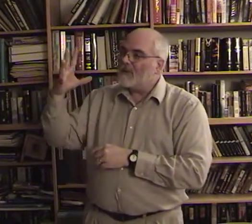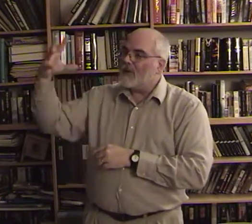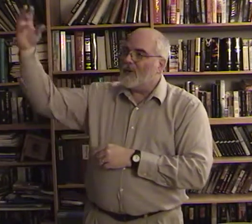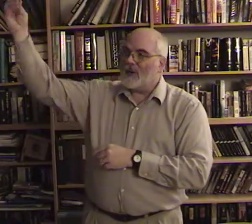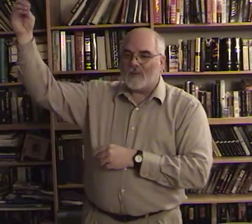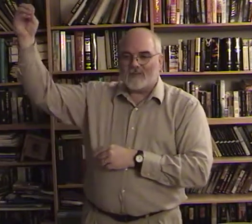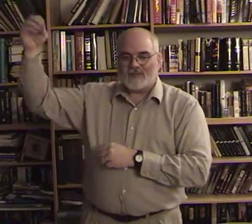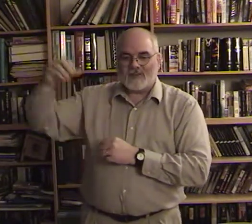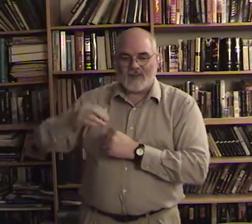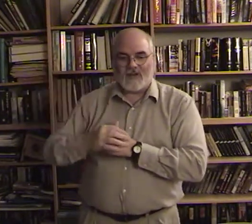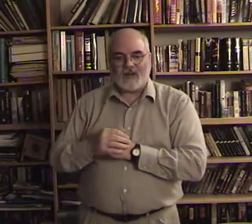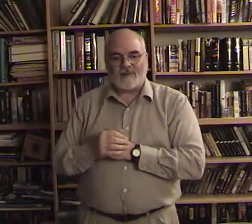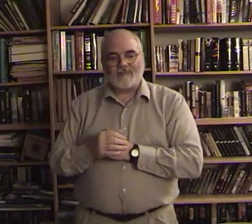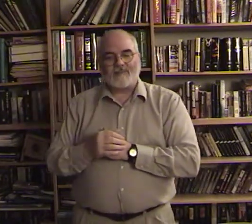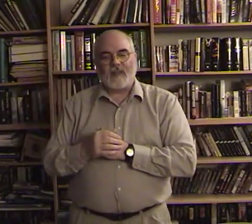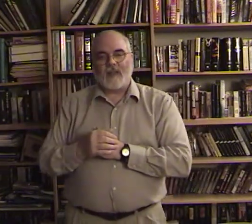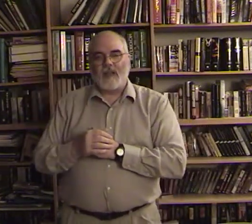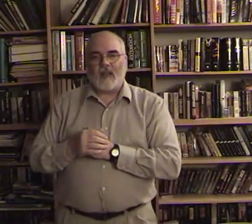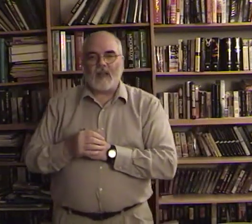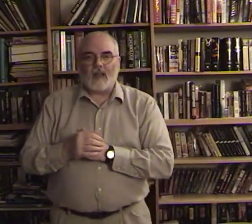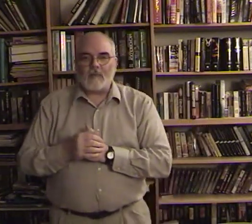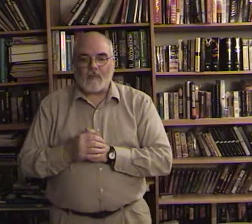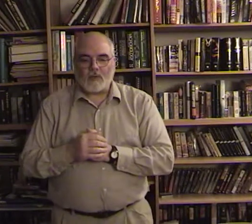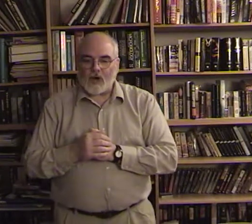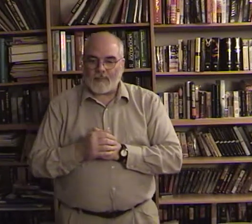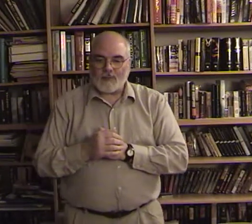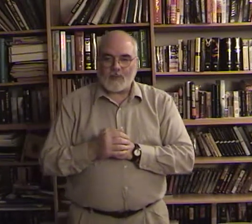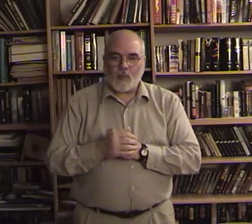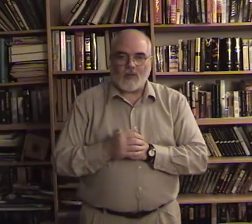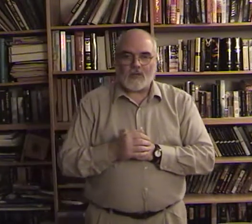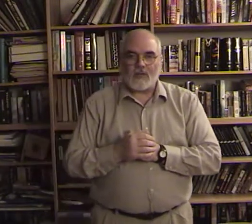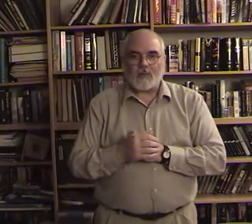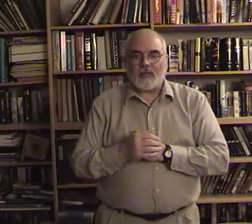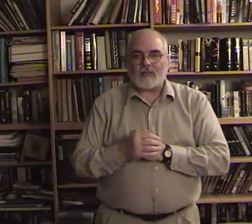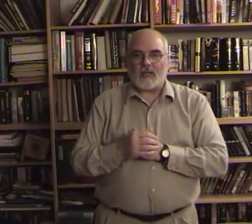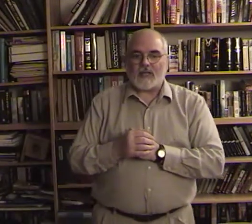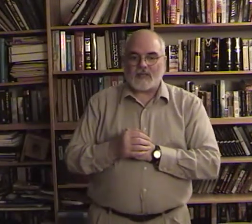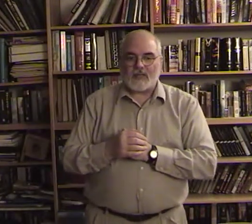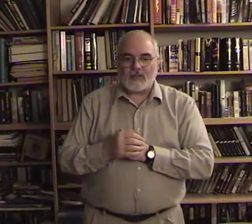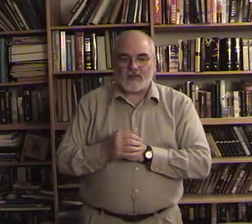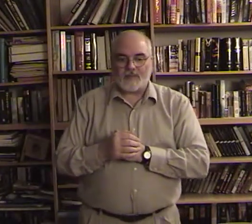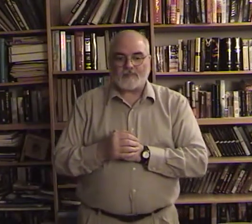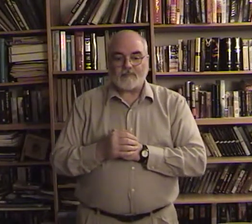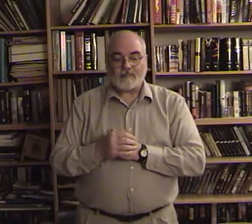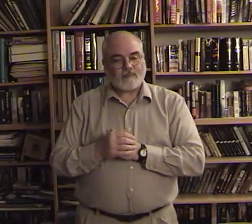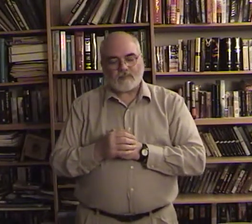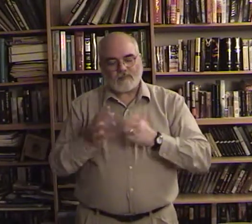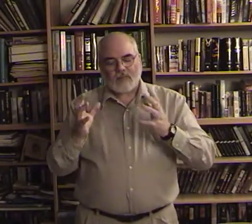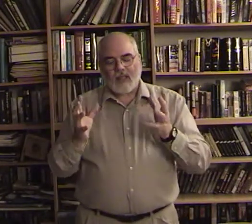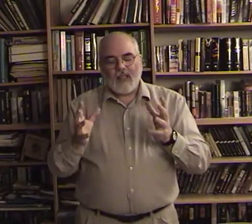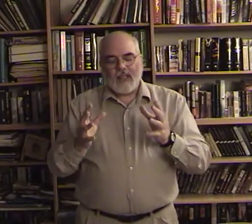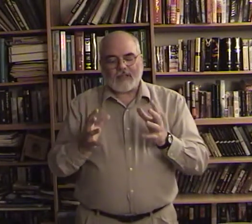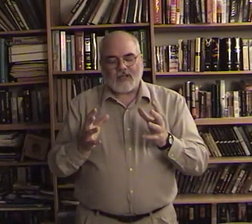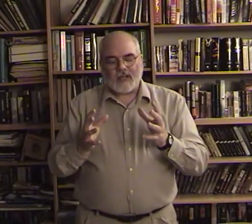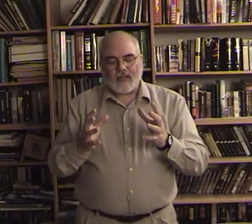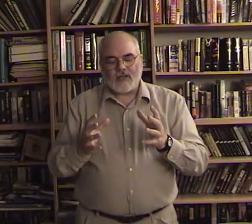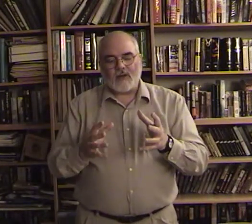go all right again i'm dropping some words here to make the signs easier actually not easier